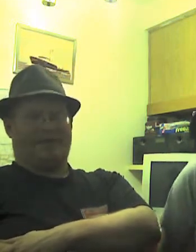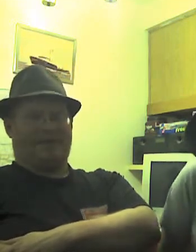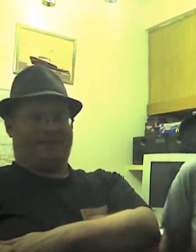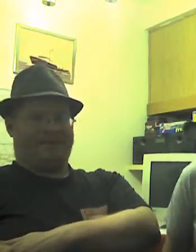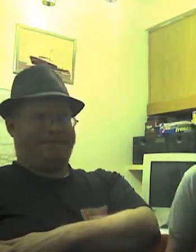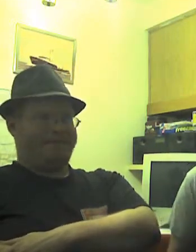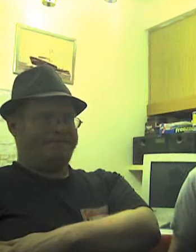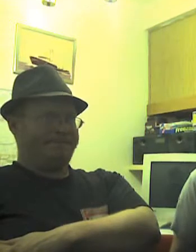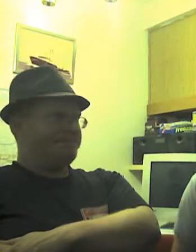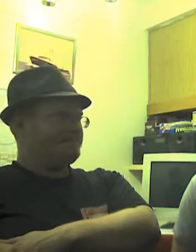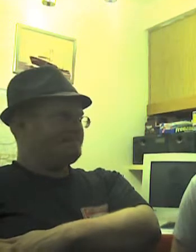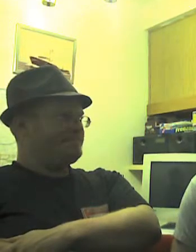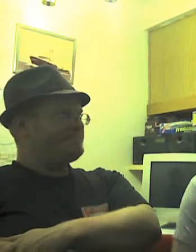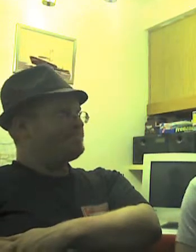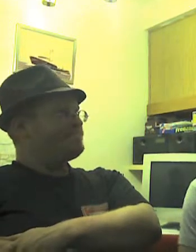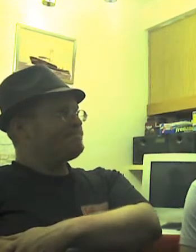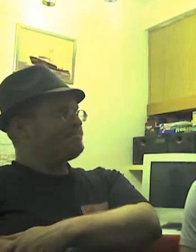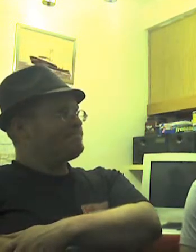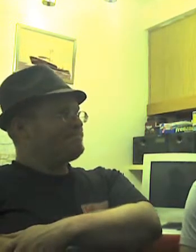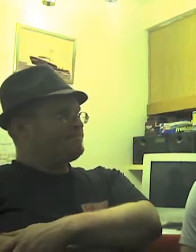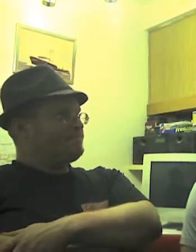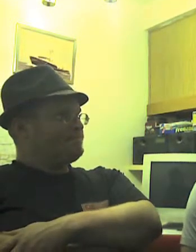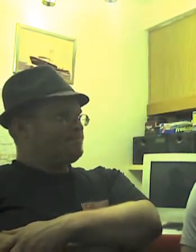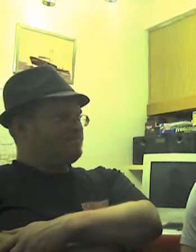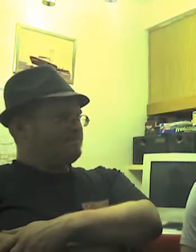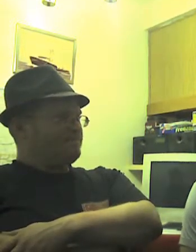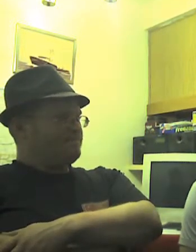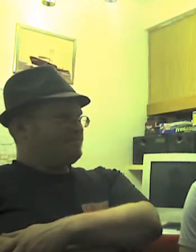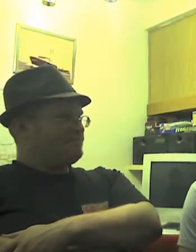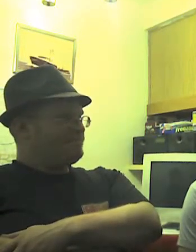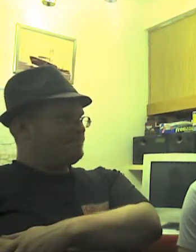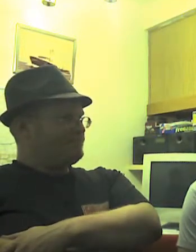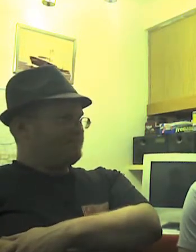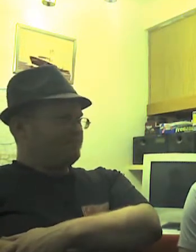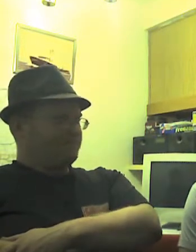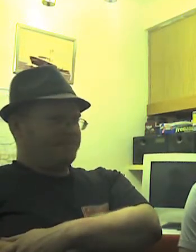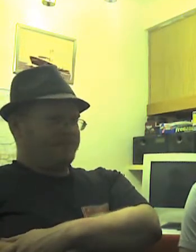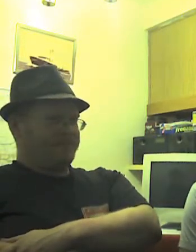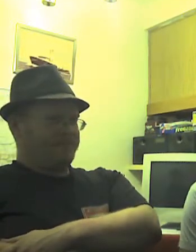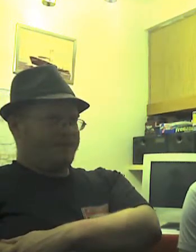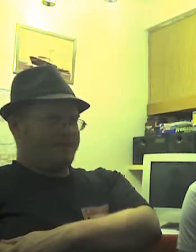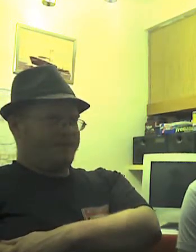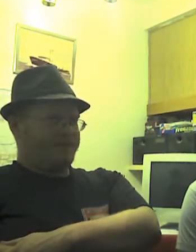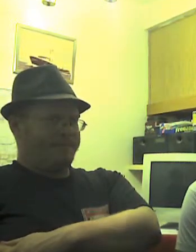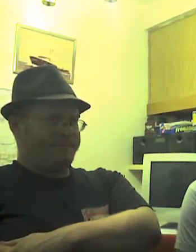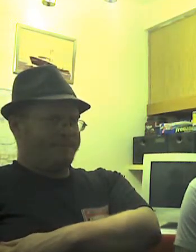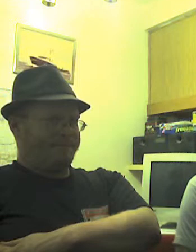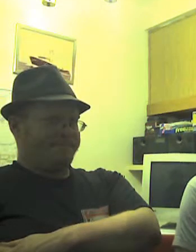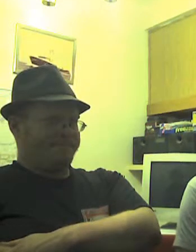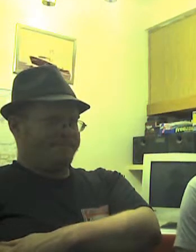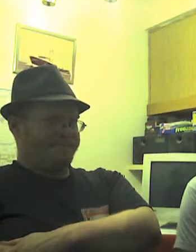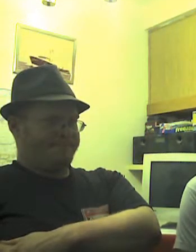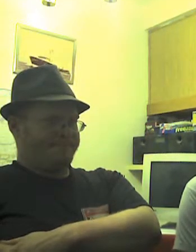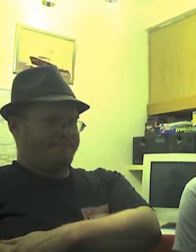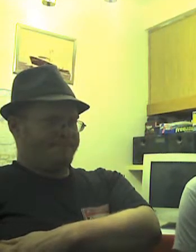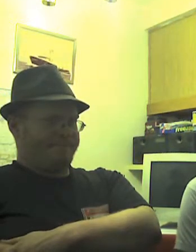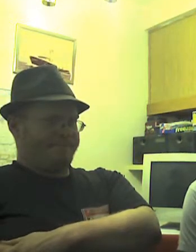Yeah, White Snowy River or some stupid thing. Those are the ones we had to watch. And they were on laser discs.